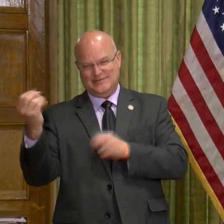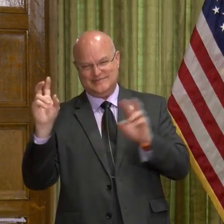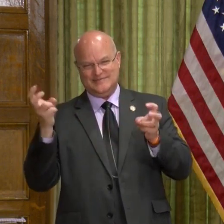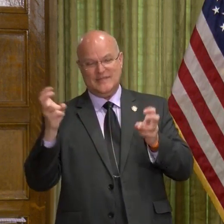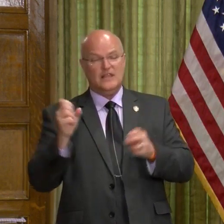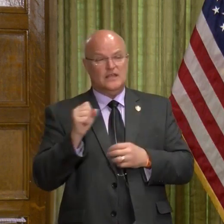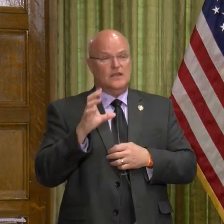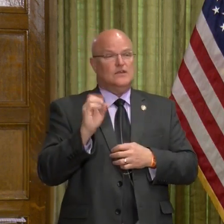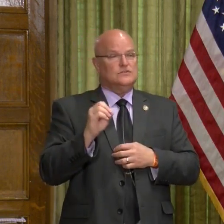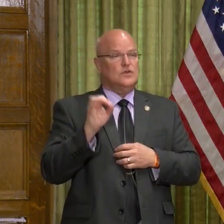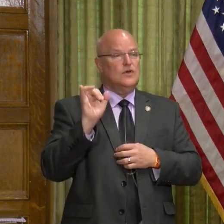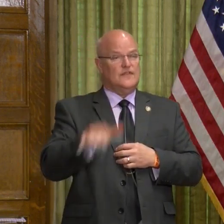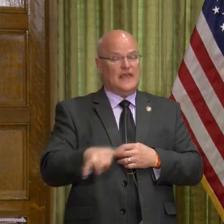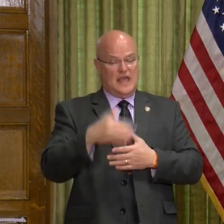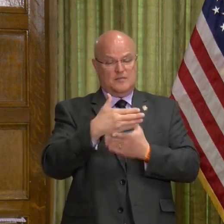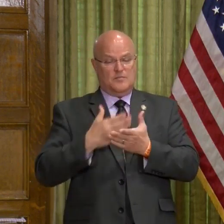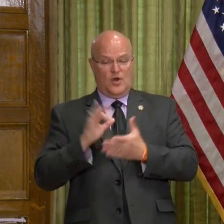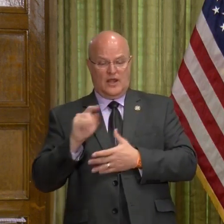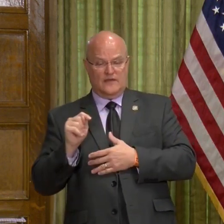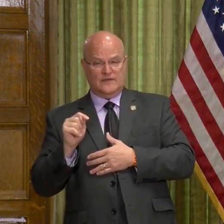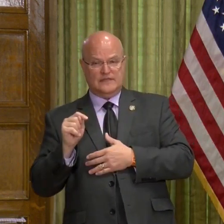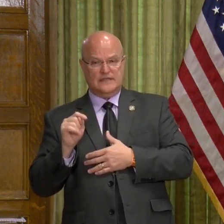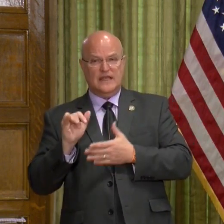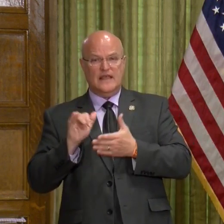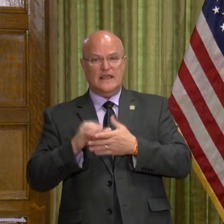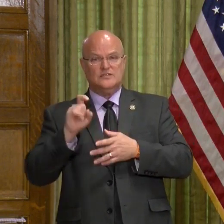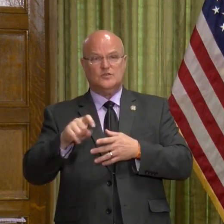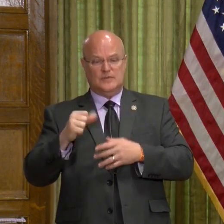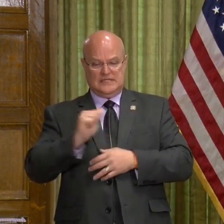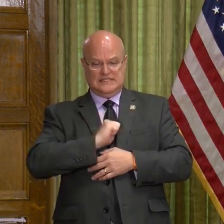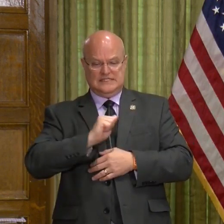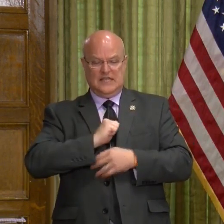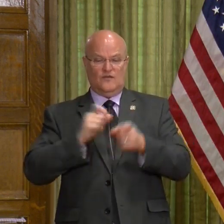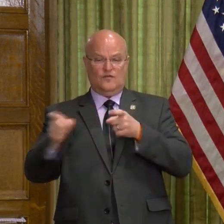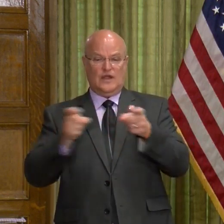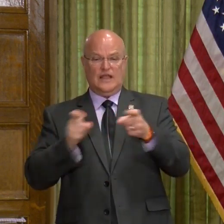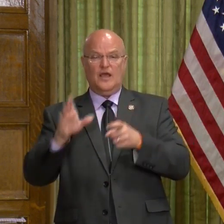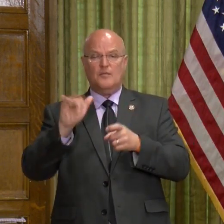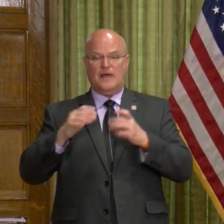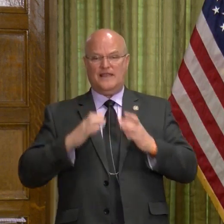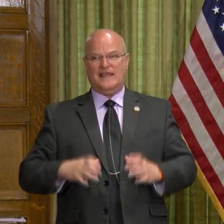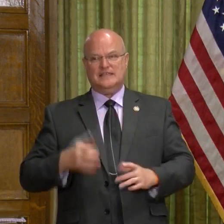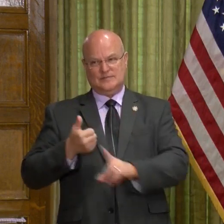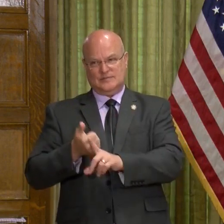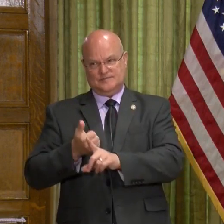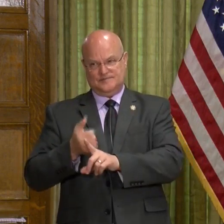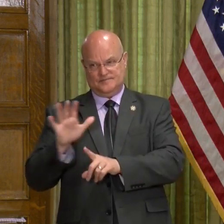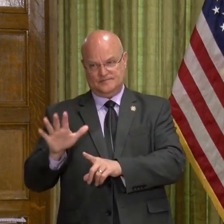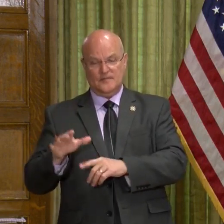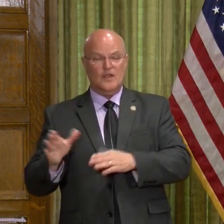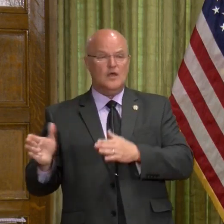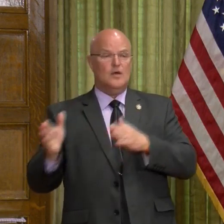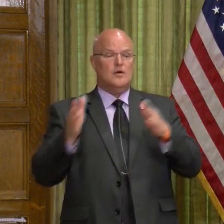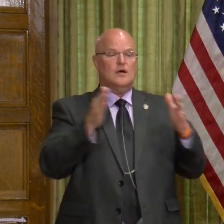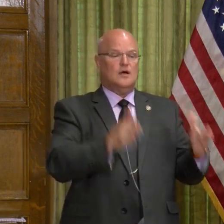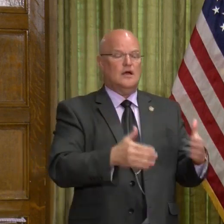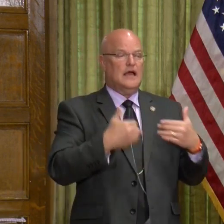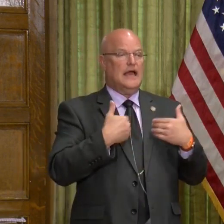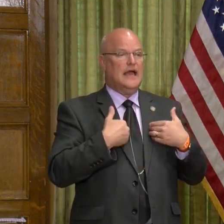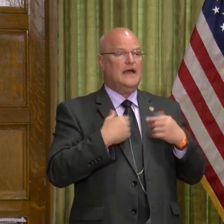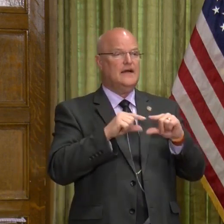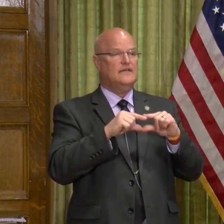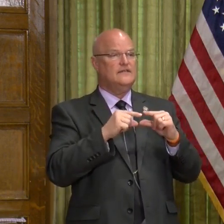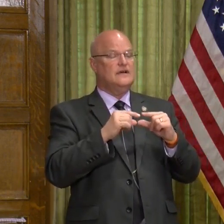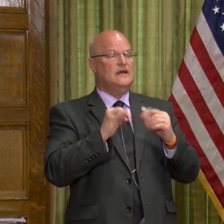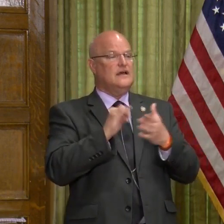And so there's that part of it that should be self-regulated by the customer. But then you also have